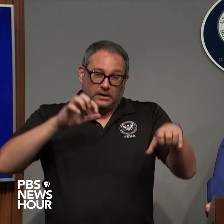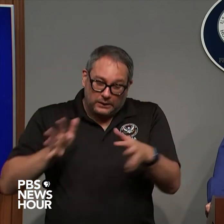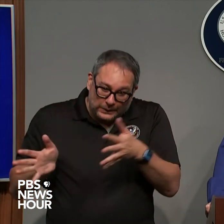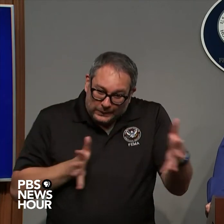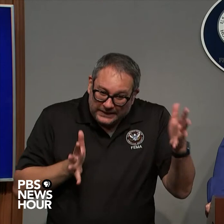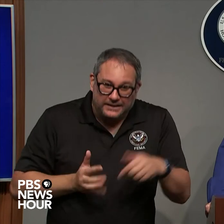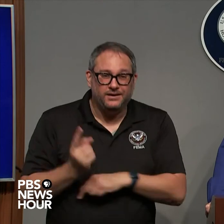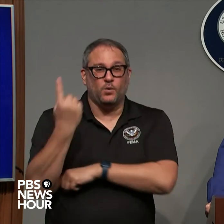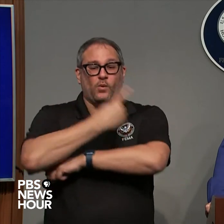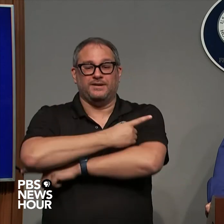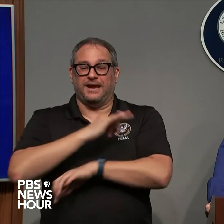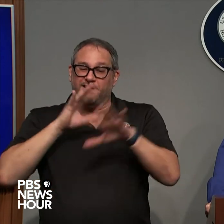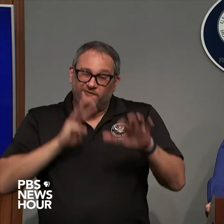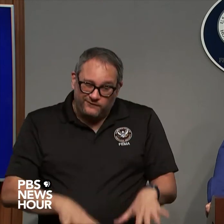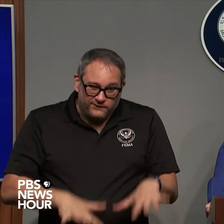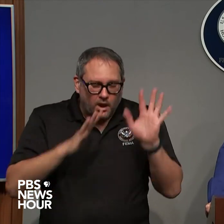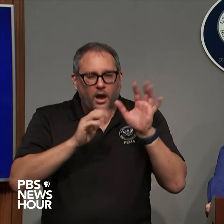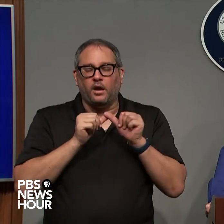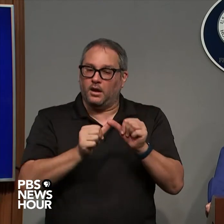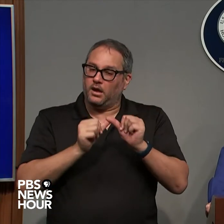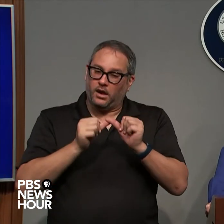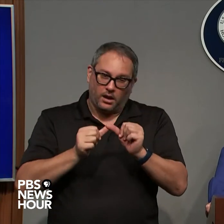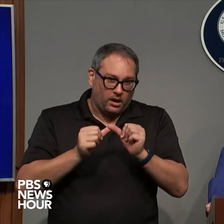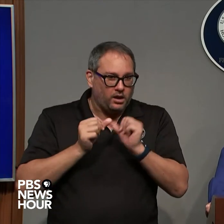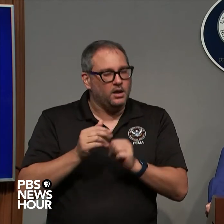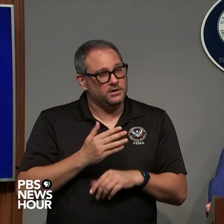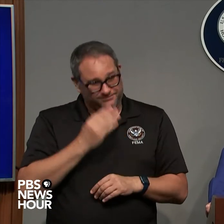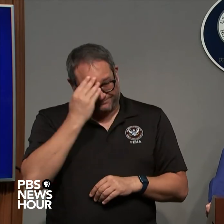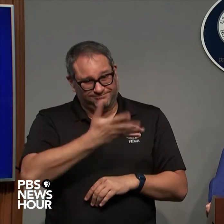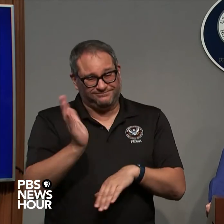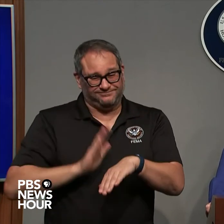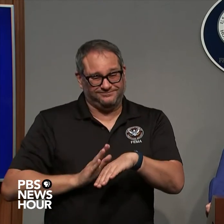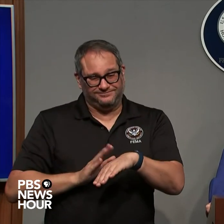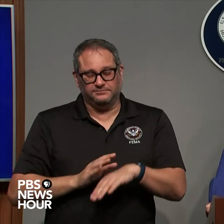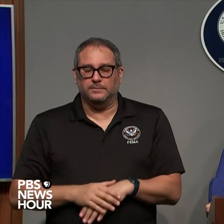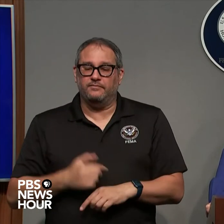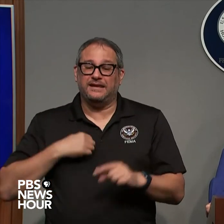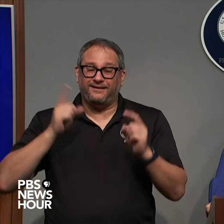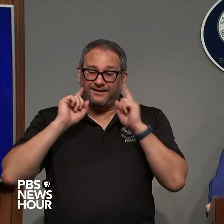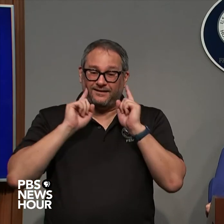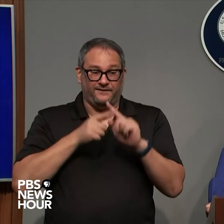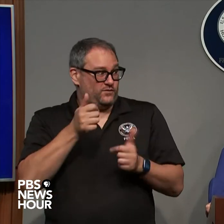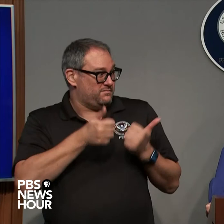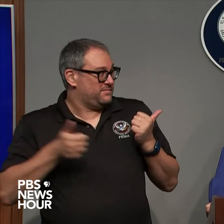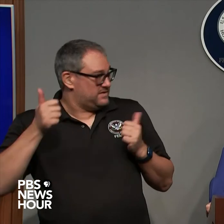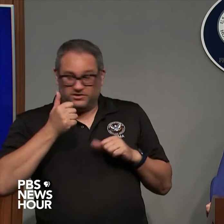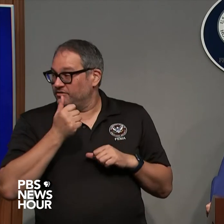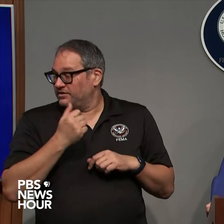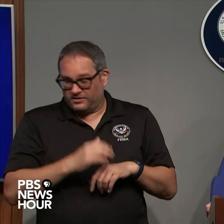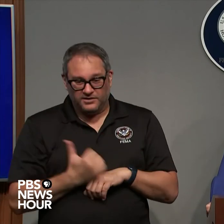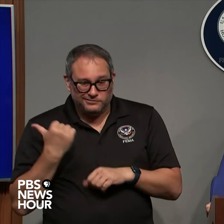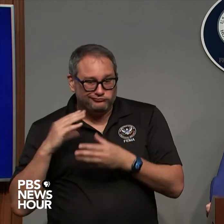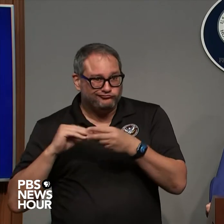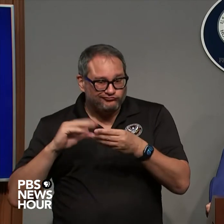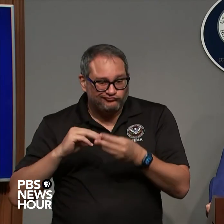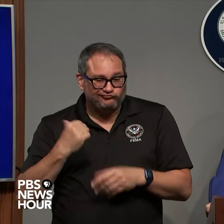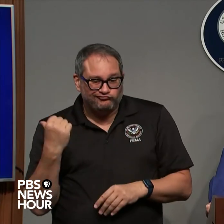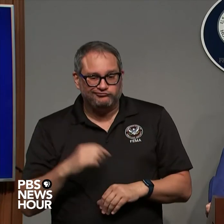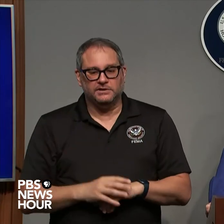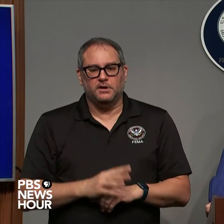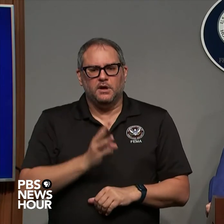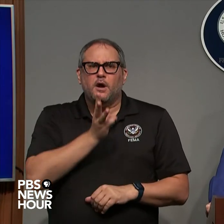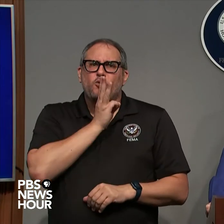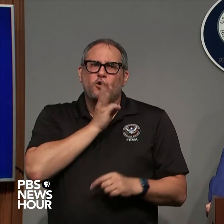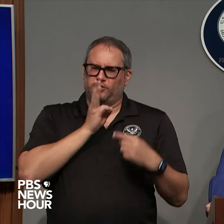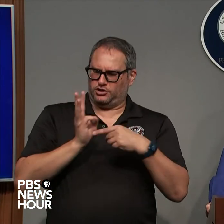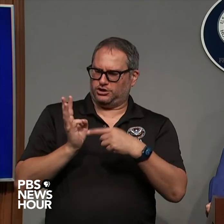we already heard it administrator chriswell we've talked about this for years and it's true water we have to talk about the water 90